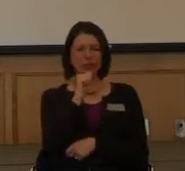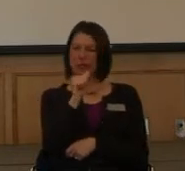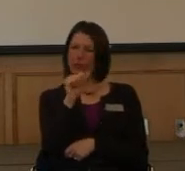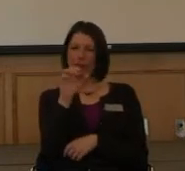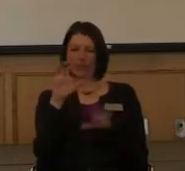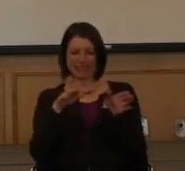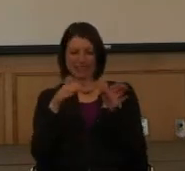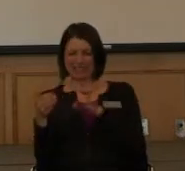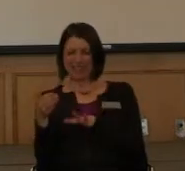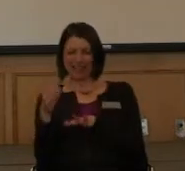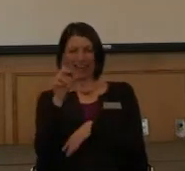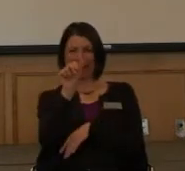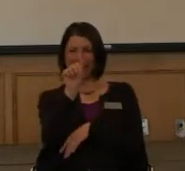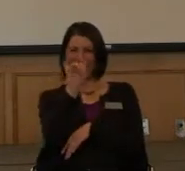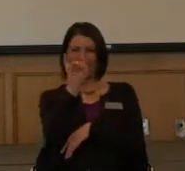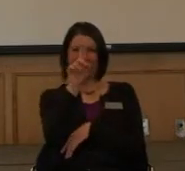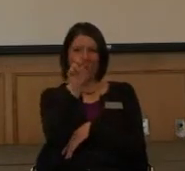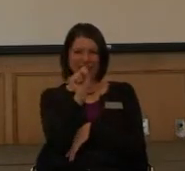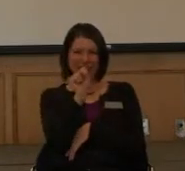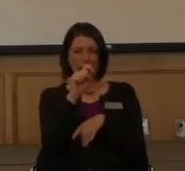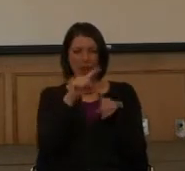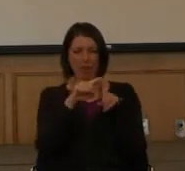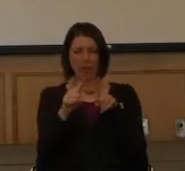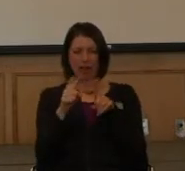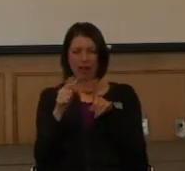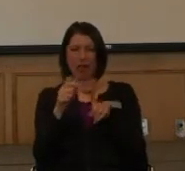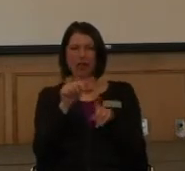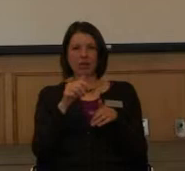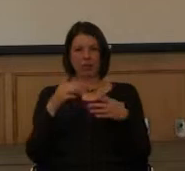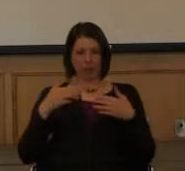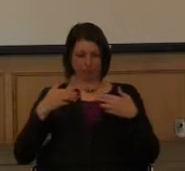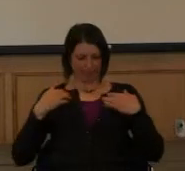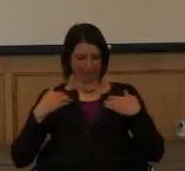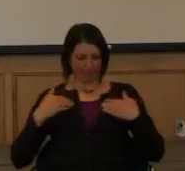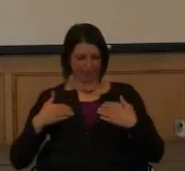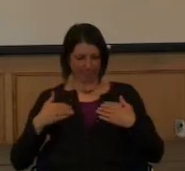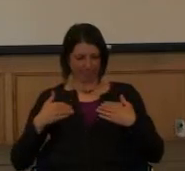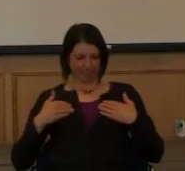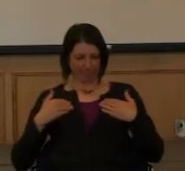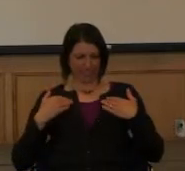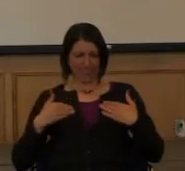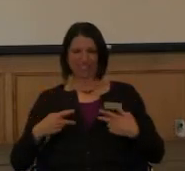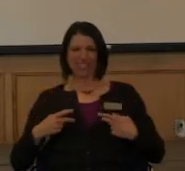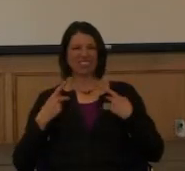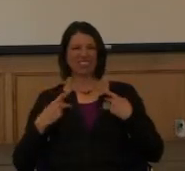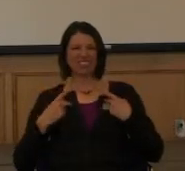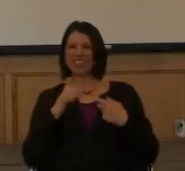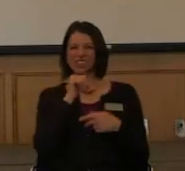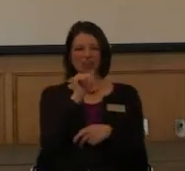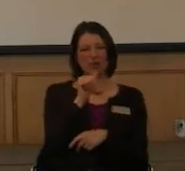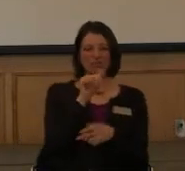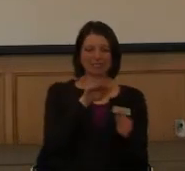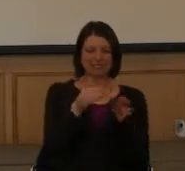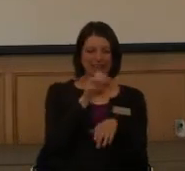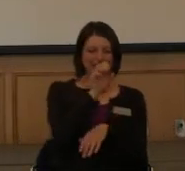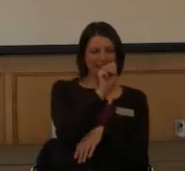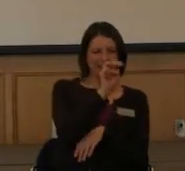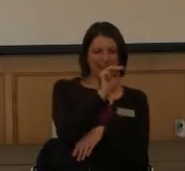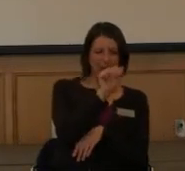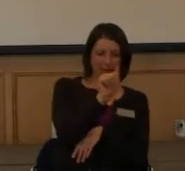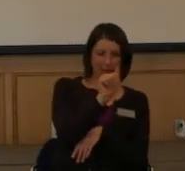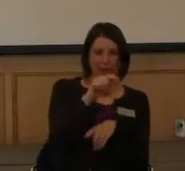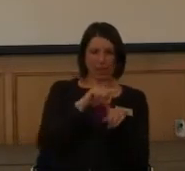disease you get because you have AIDS. That, you know, you've heard that. You don't really die of SMA. die because the